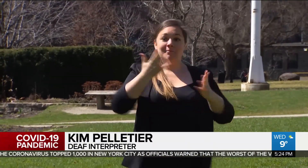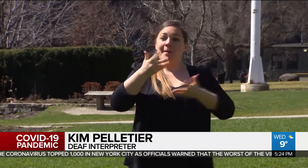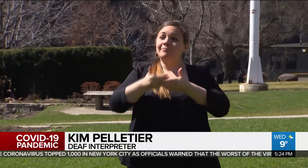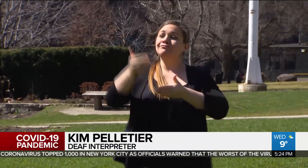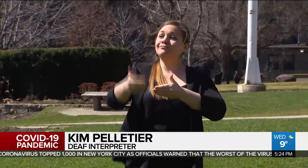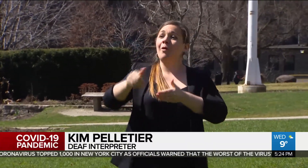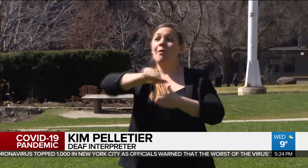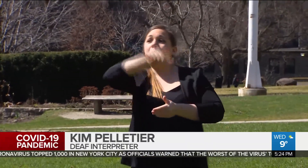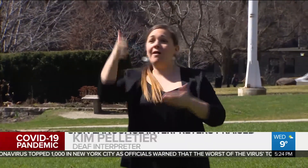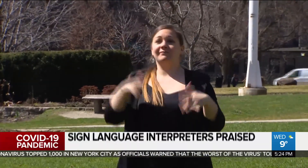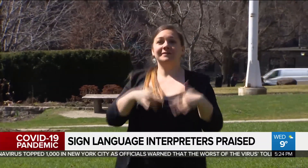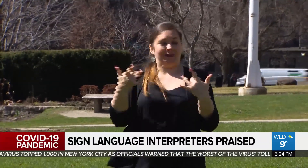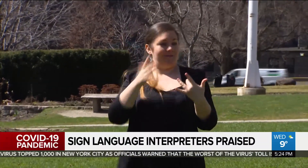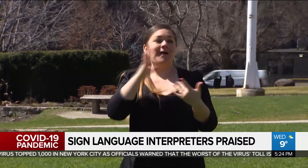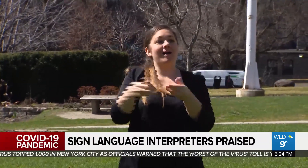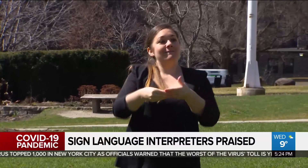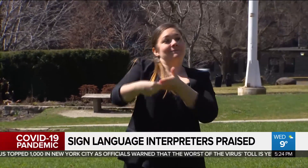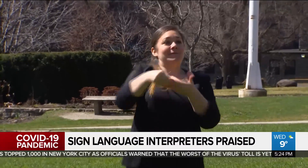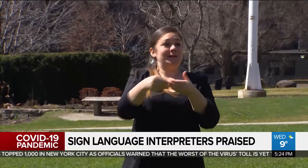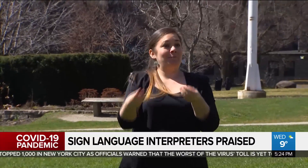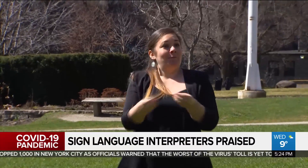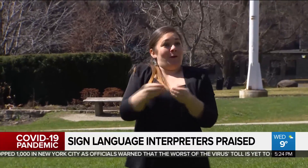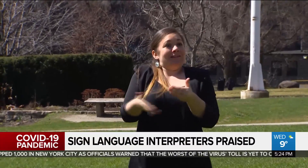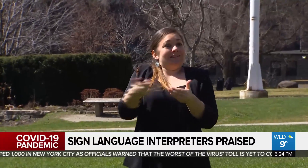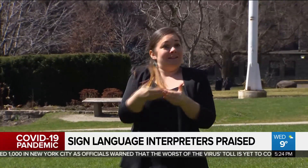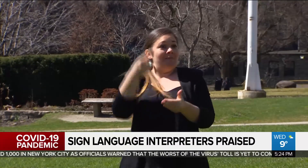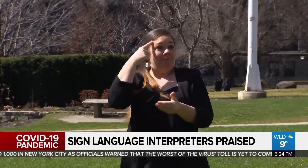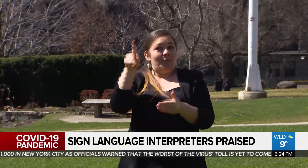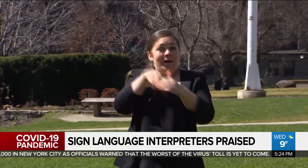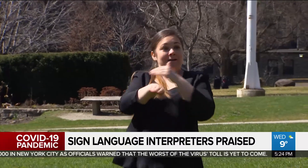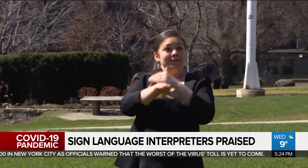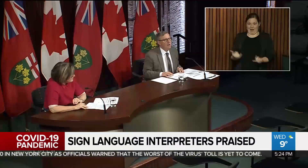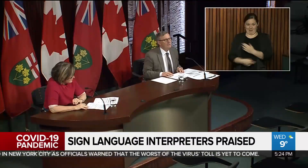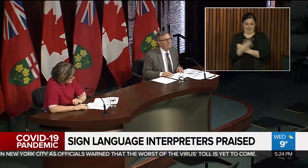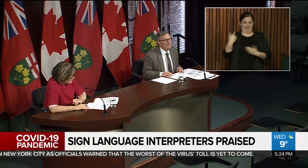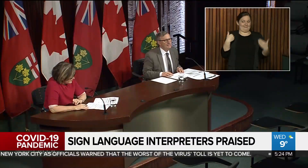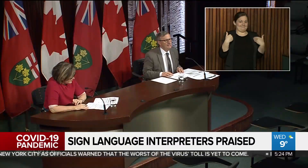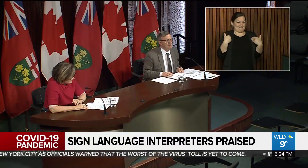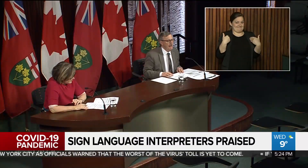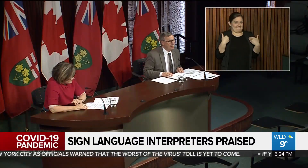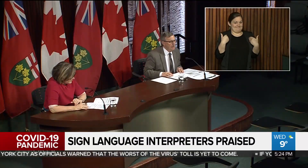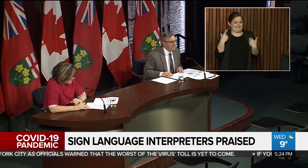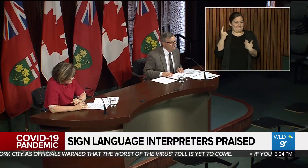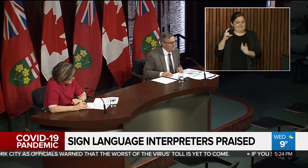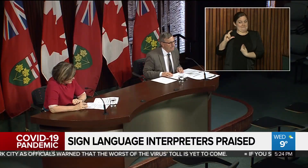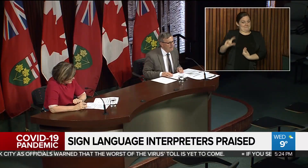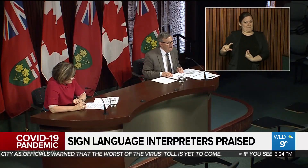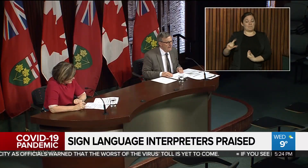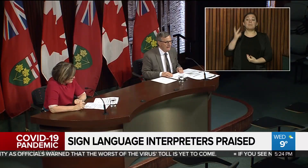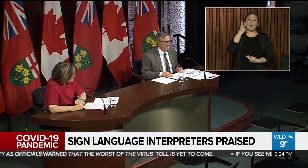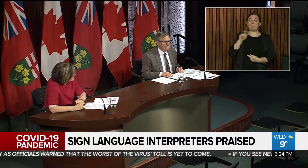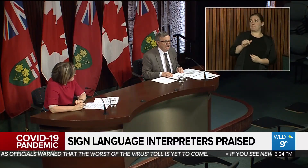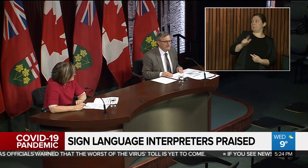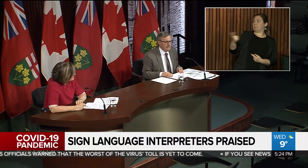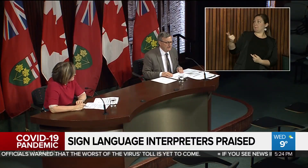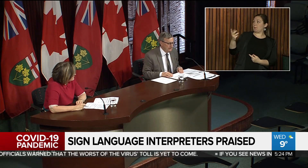society to see and create more awareness to see what's happening. So maybe it's going to create more accessibility and more flexibility